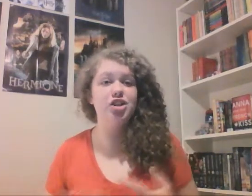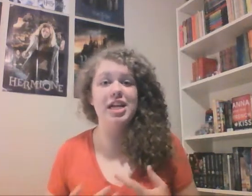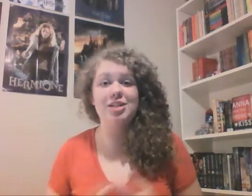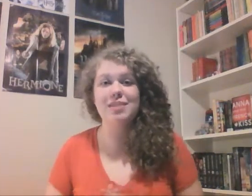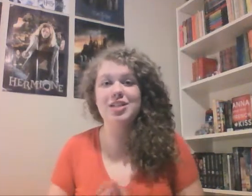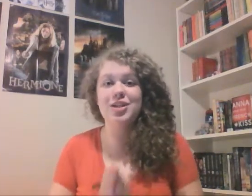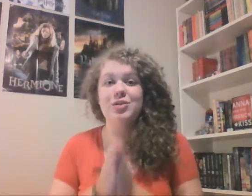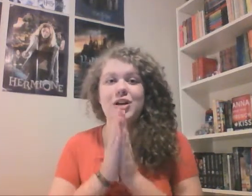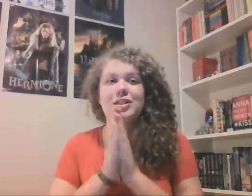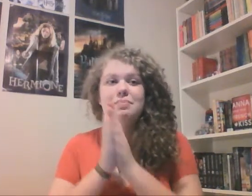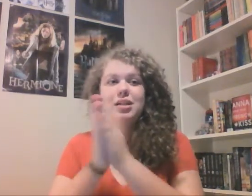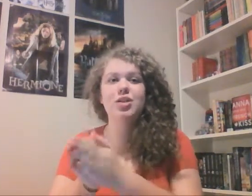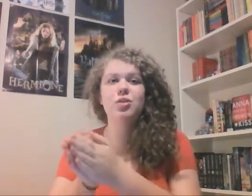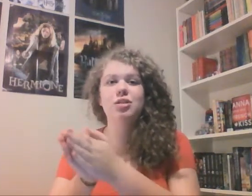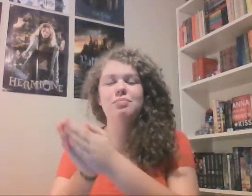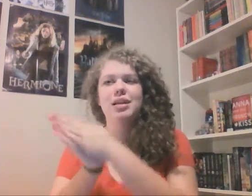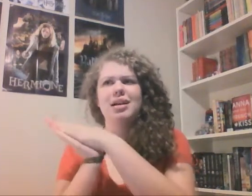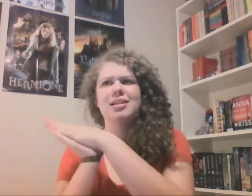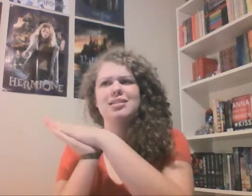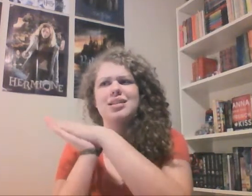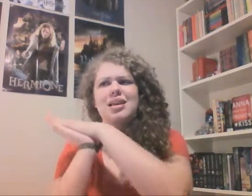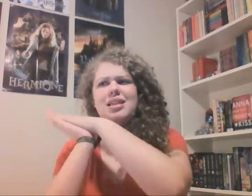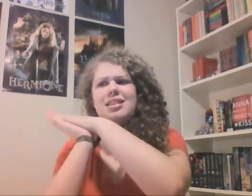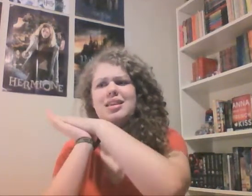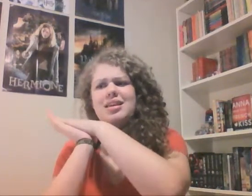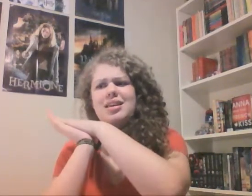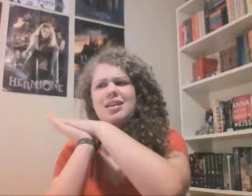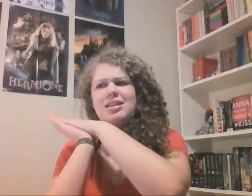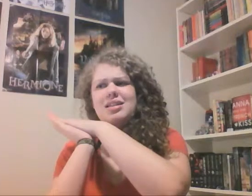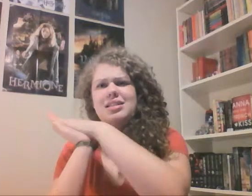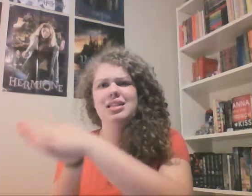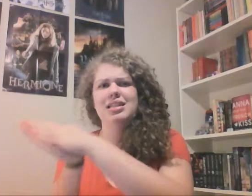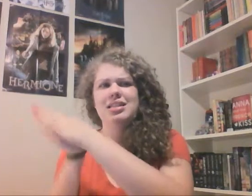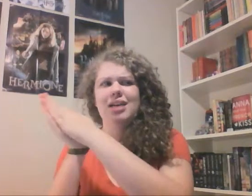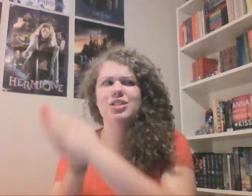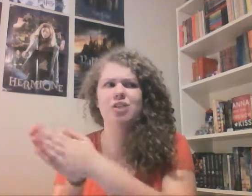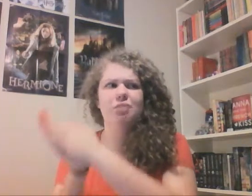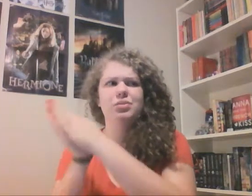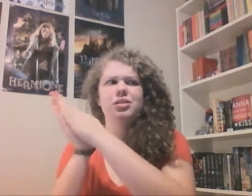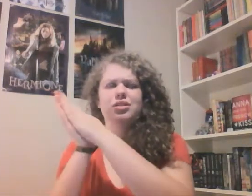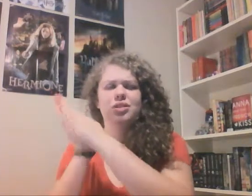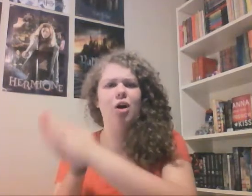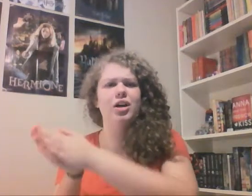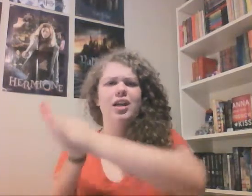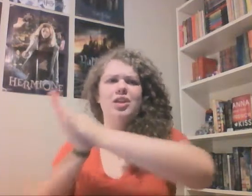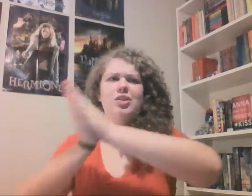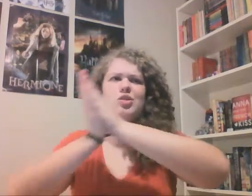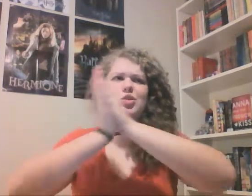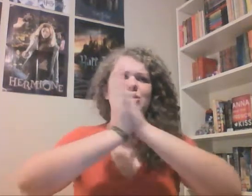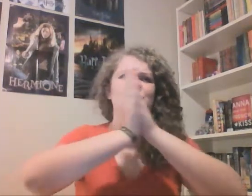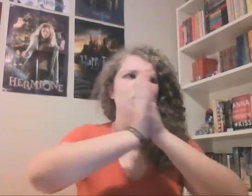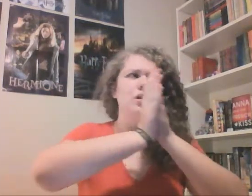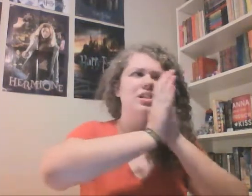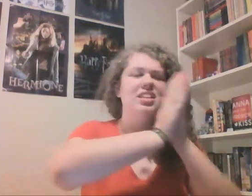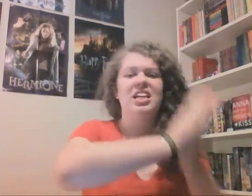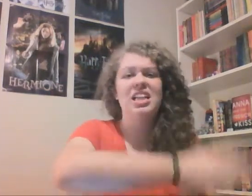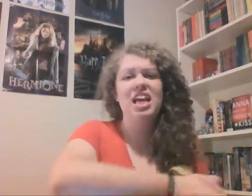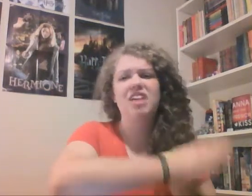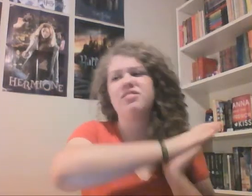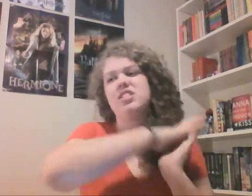Jace are meant to go talk to Milyorn because the Seelies have stopped talking to the clave. And